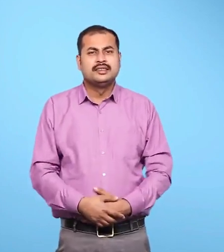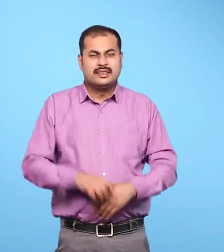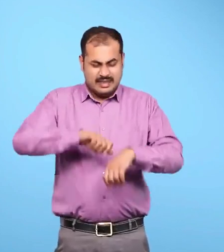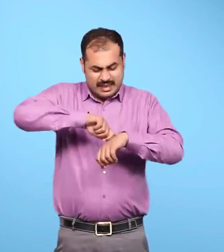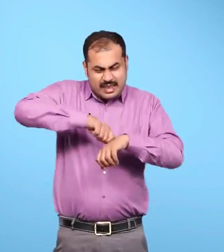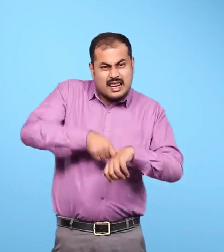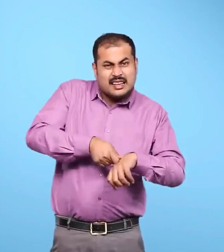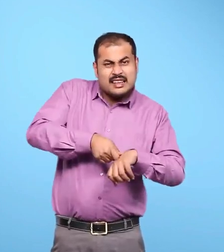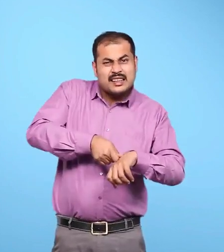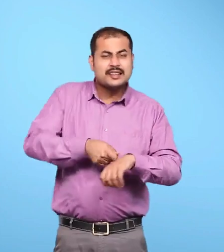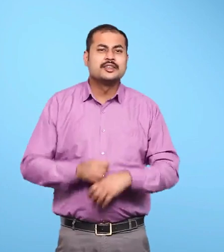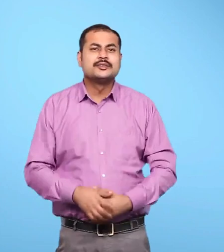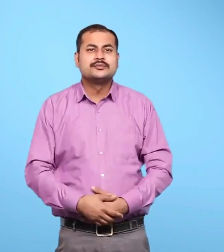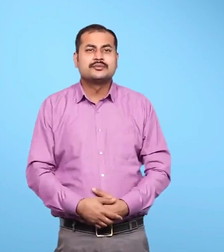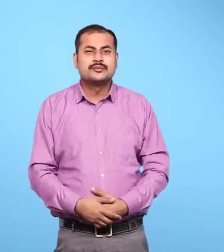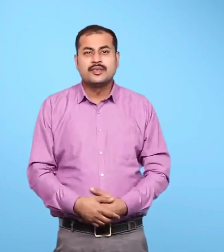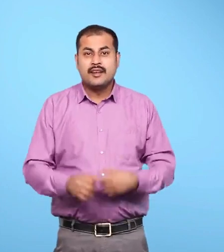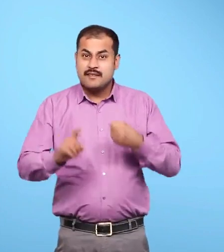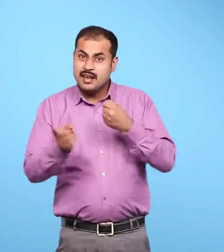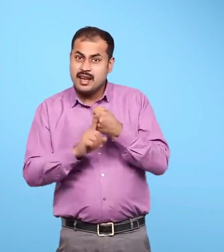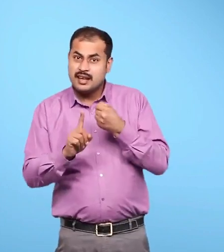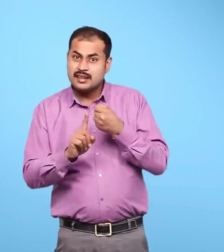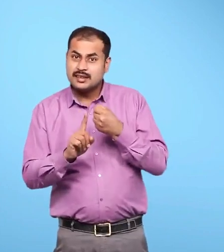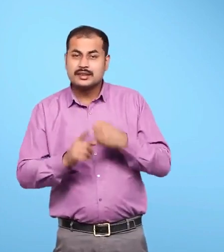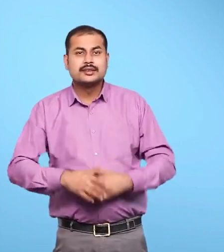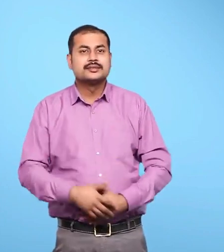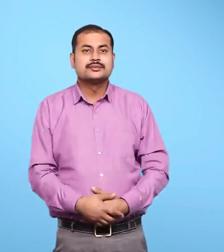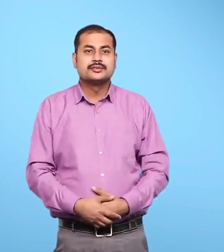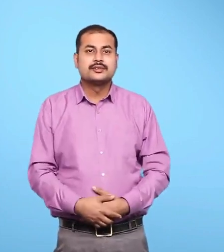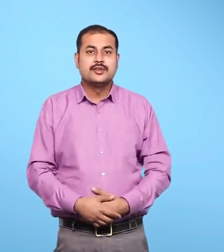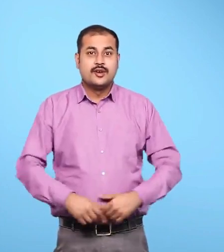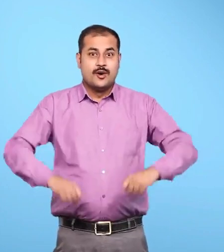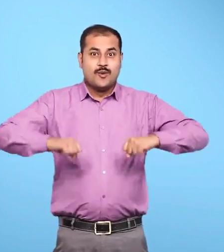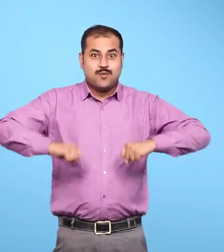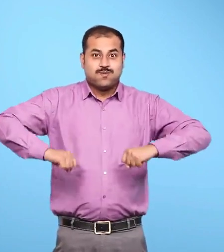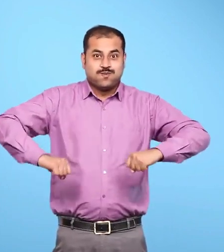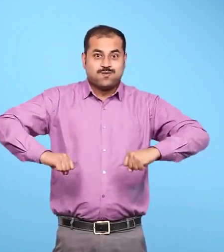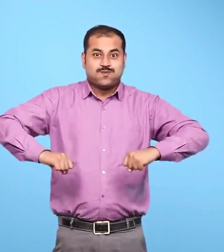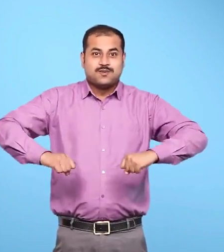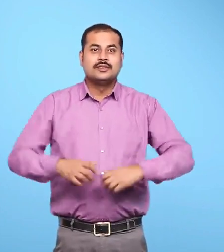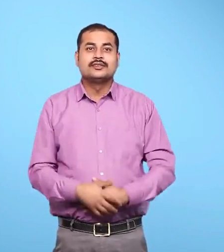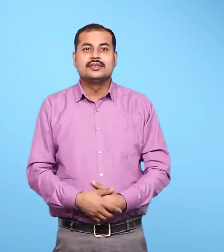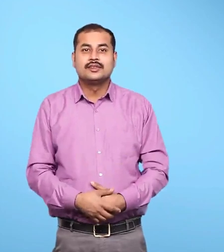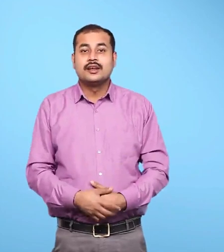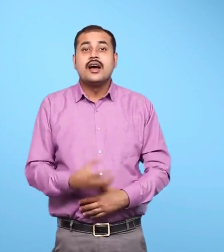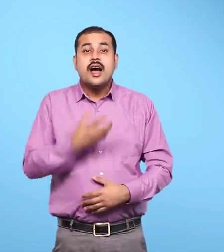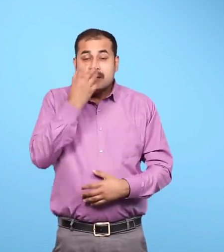Pinched Punished Fat Fruit